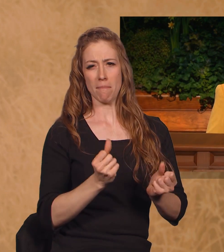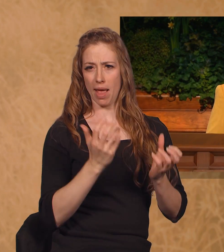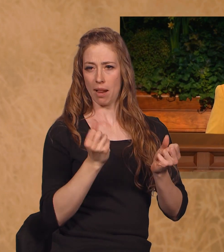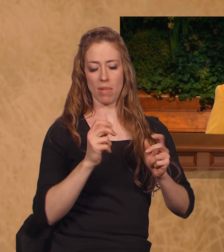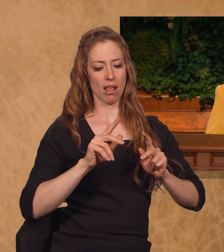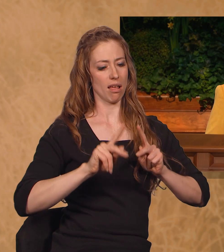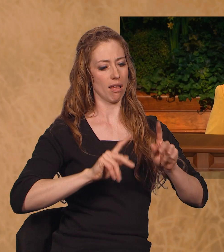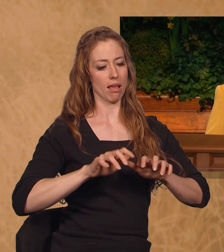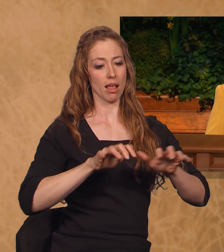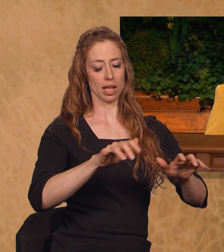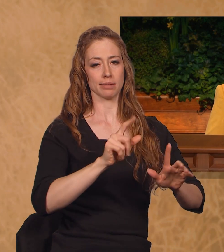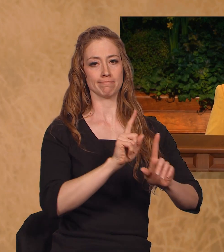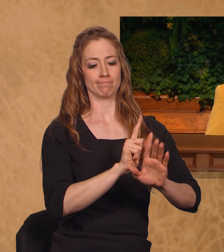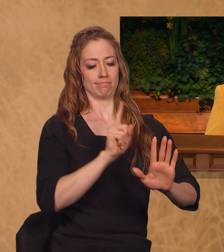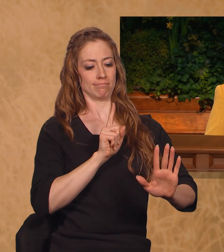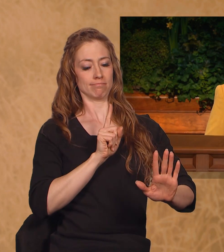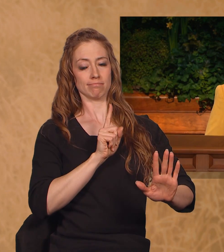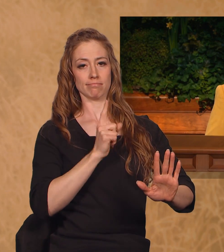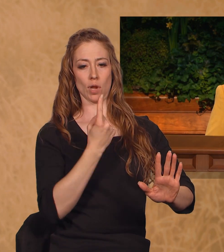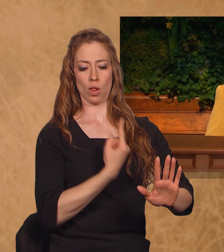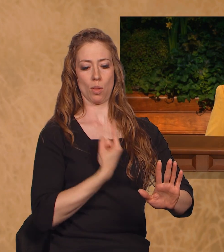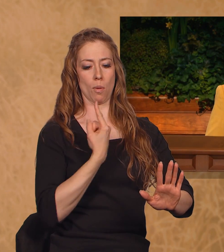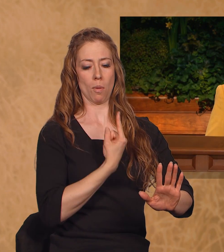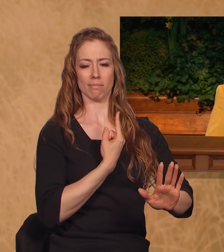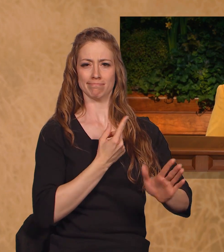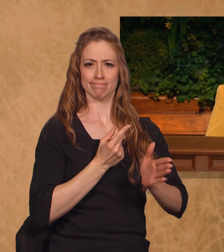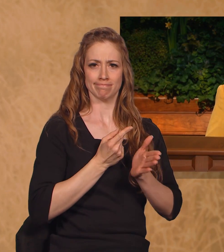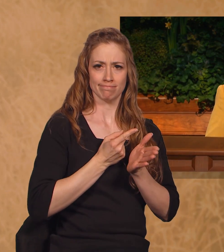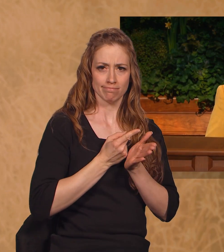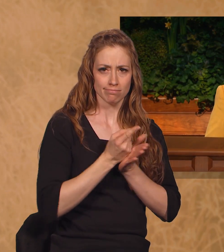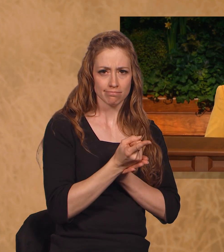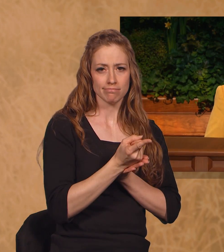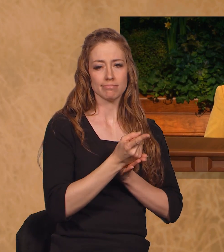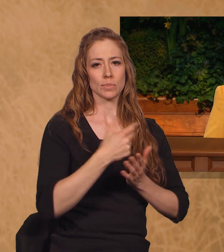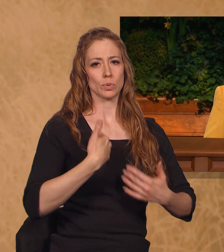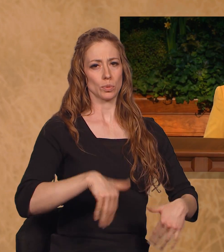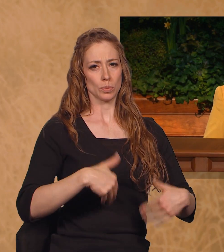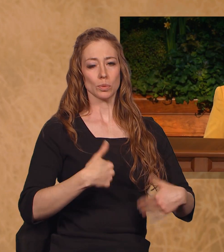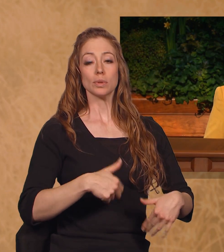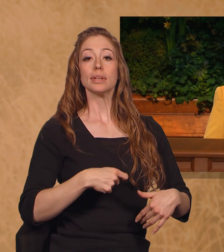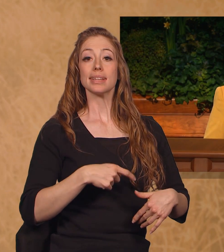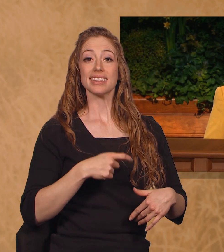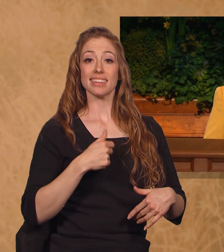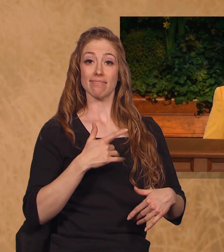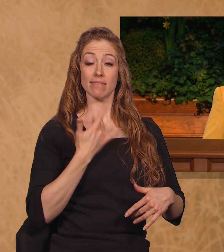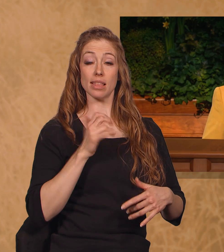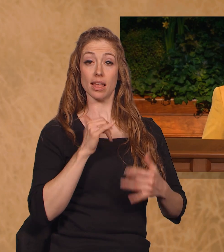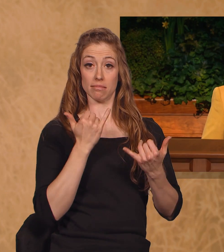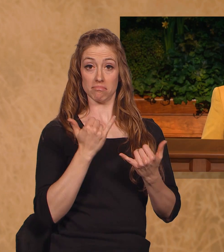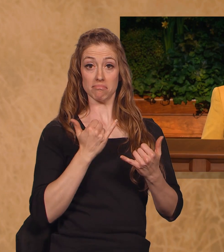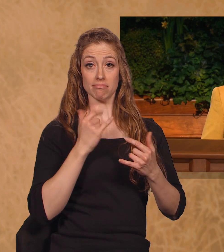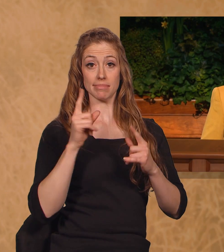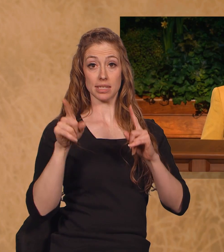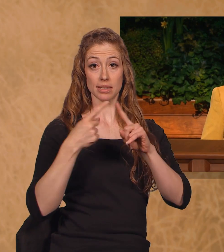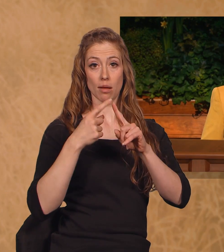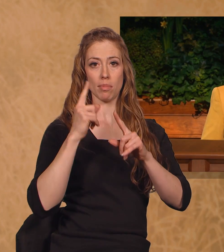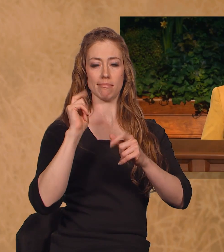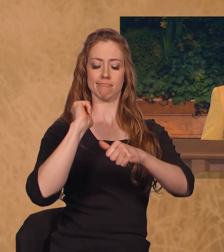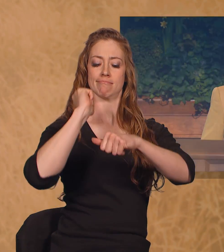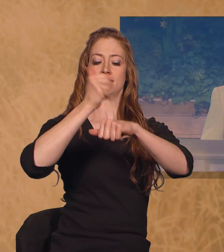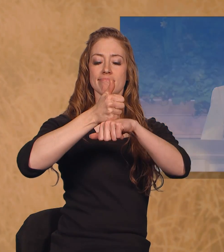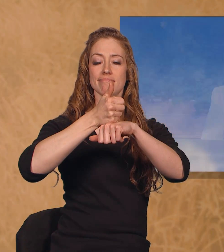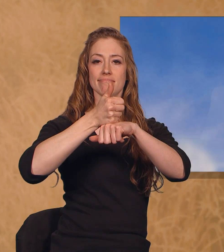is my hero. He stood alone. I feel somehow he stands atop the temple today beckoning us